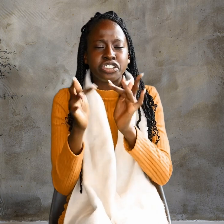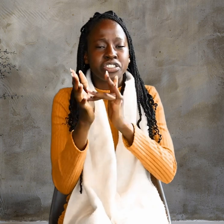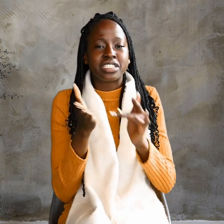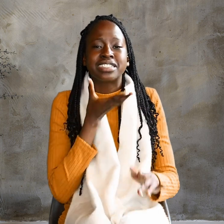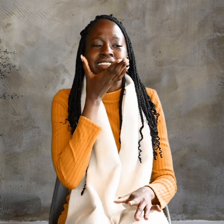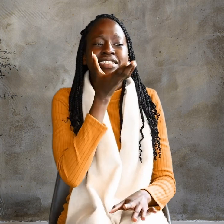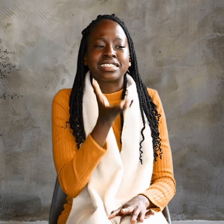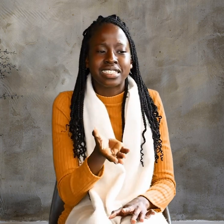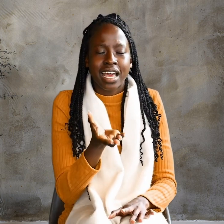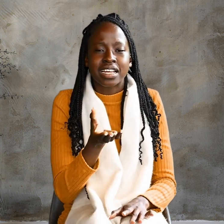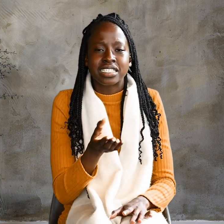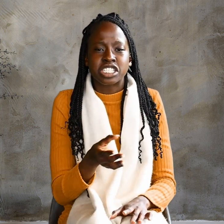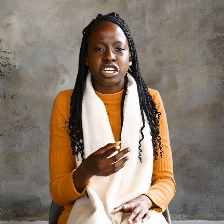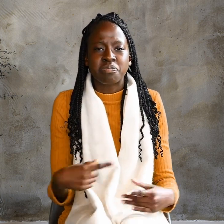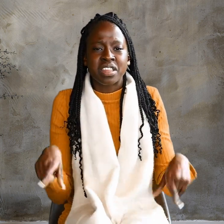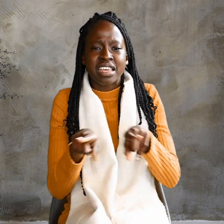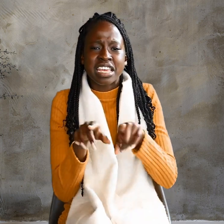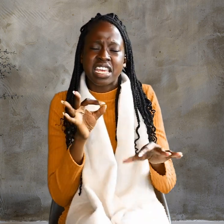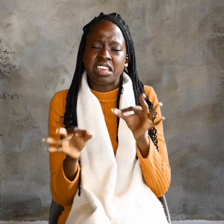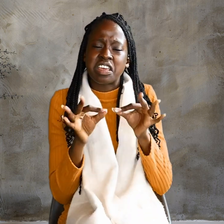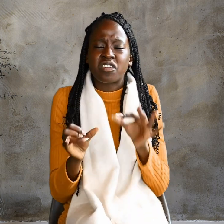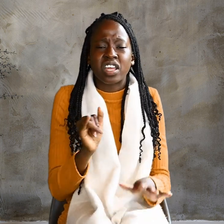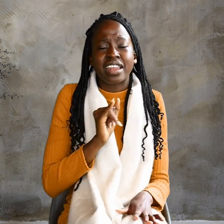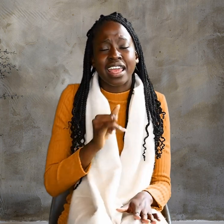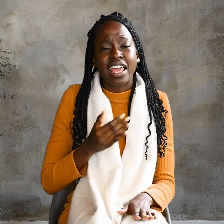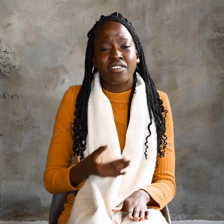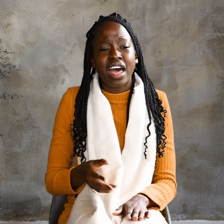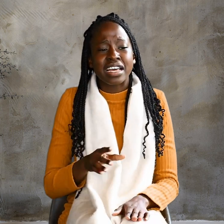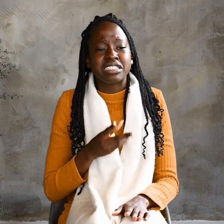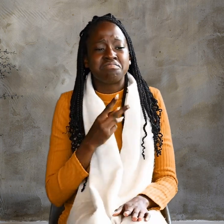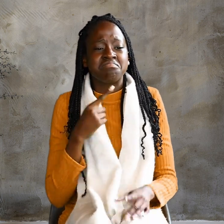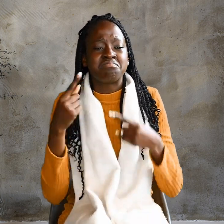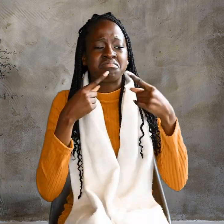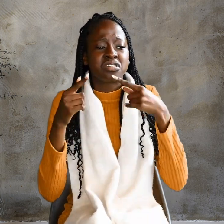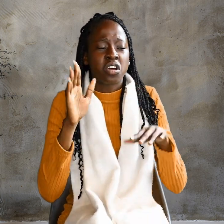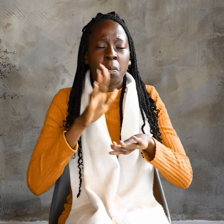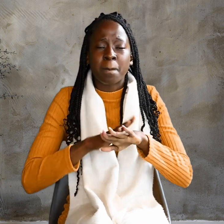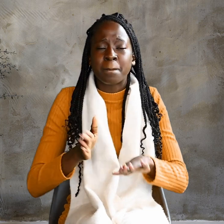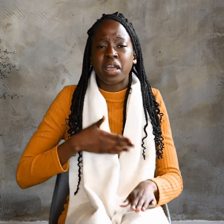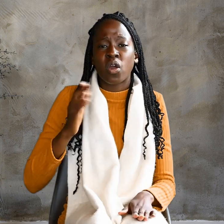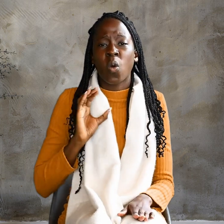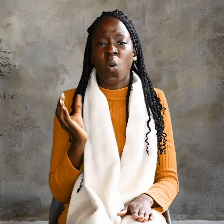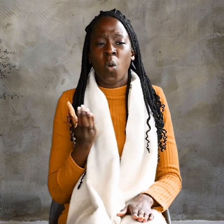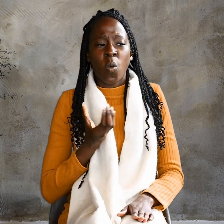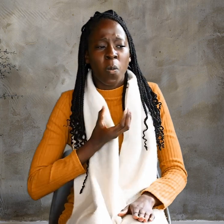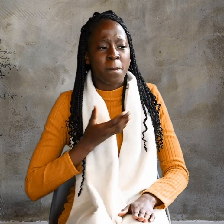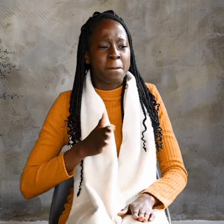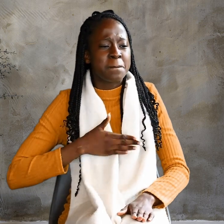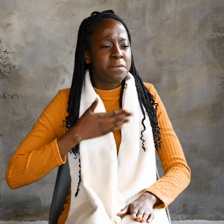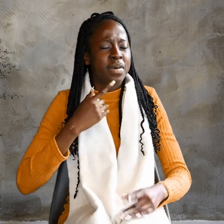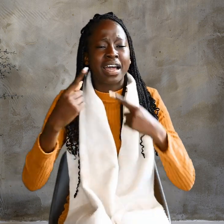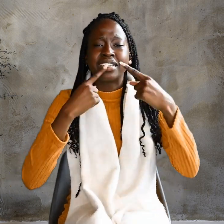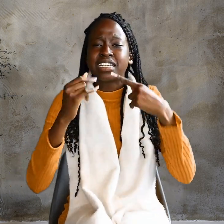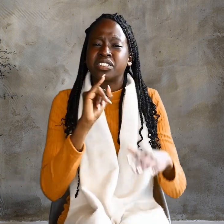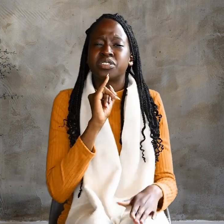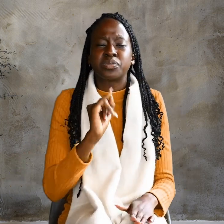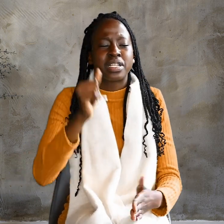Jesus answered, Even if I testify on my own behalf, my testimony